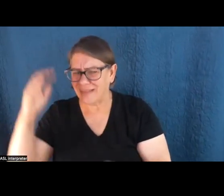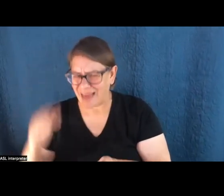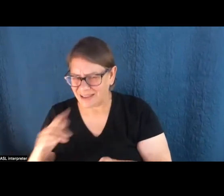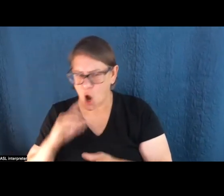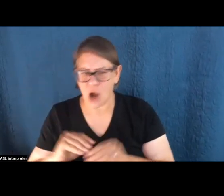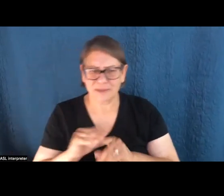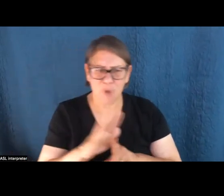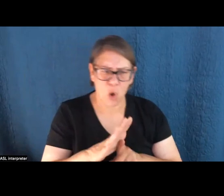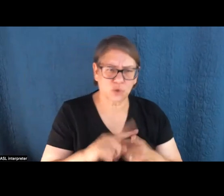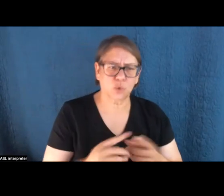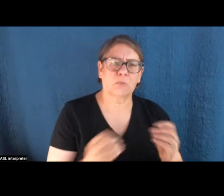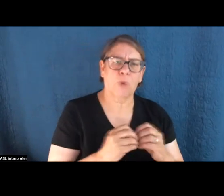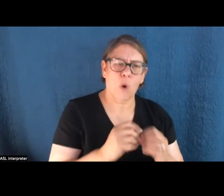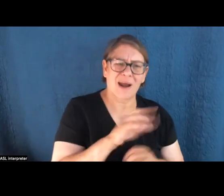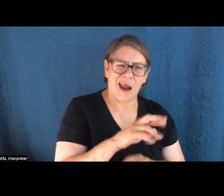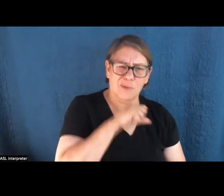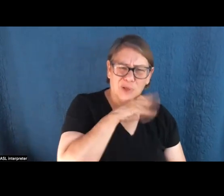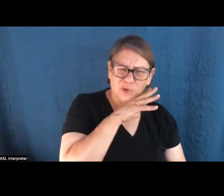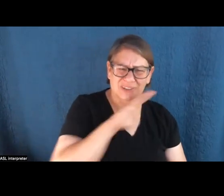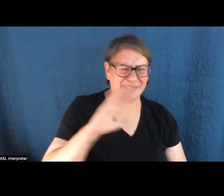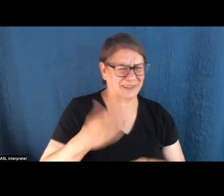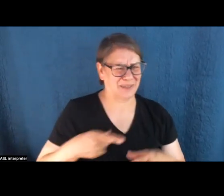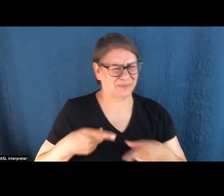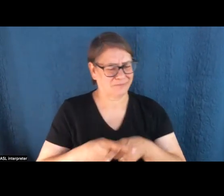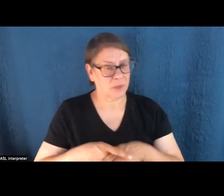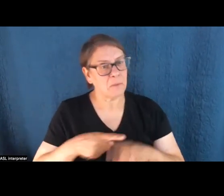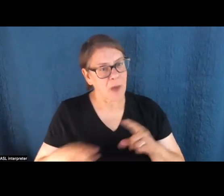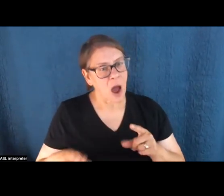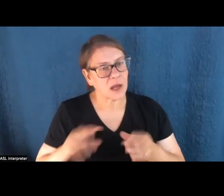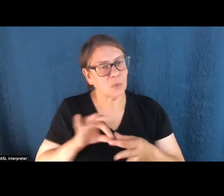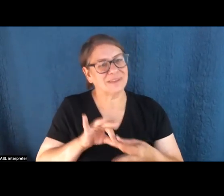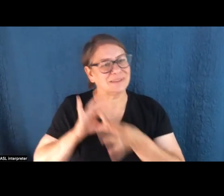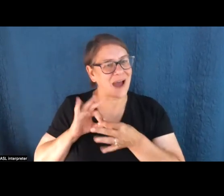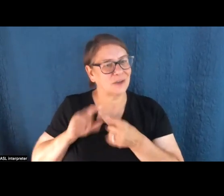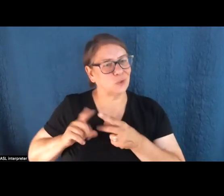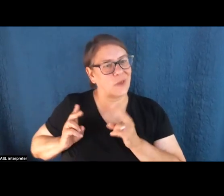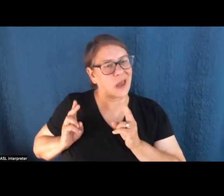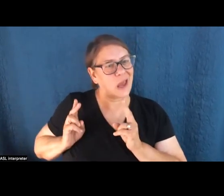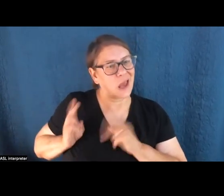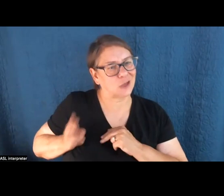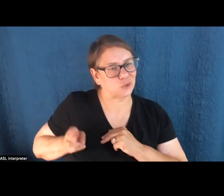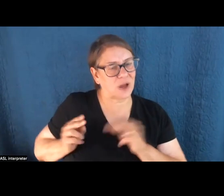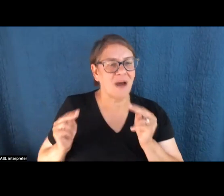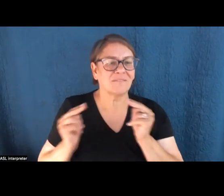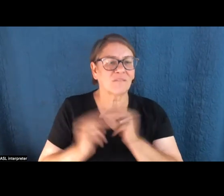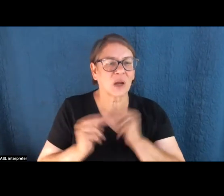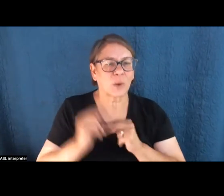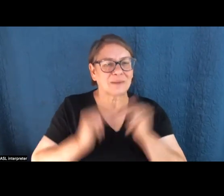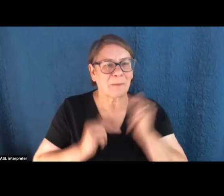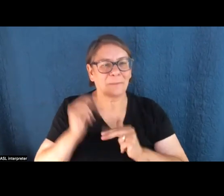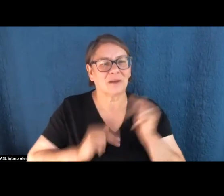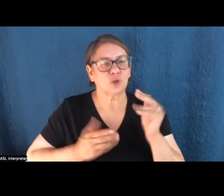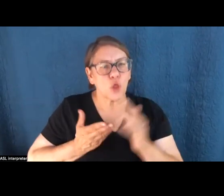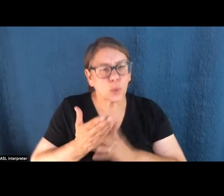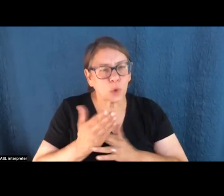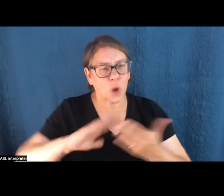And basically, this was, you know, it sounds contradictory, but this was all tied up in the history of freeways being built through communities of color. So you have,